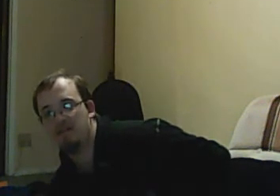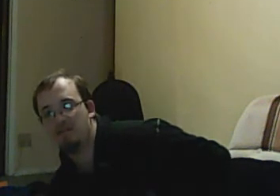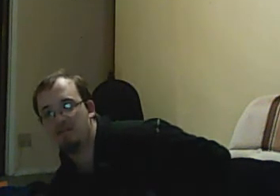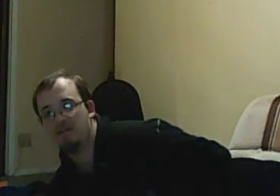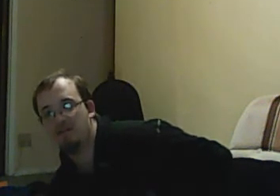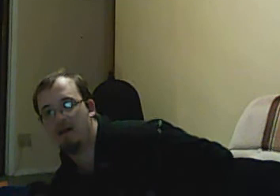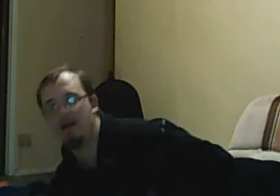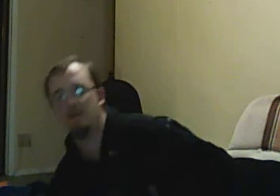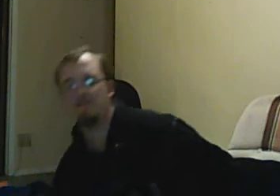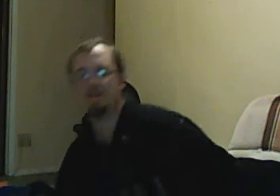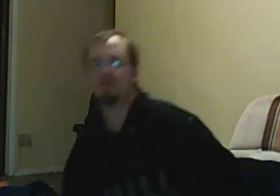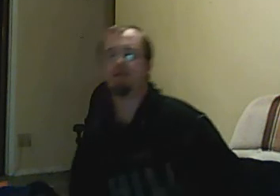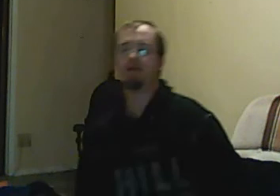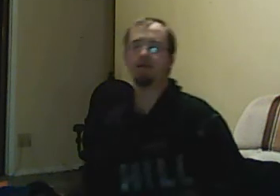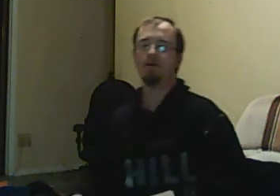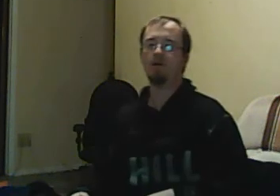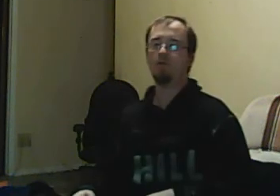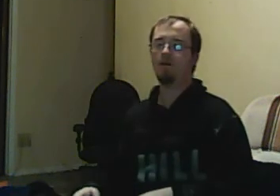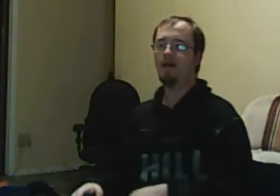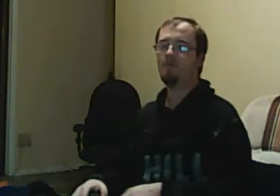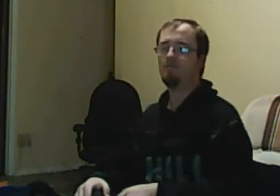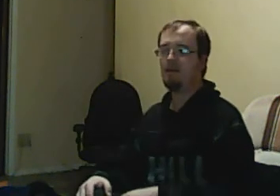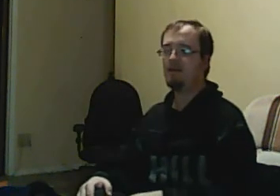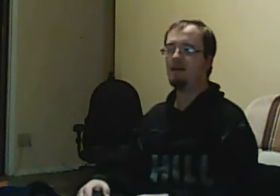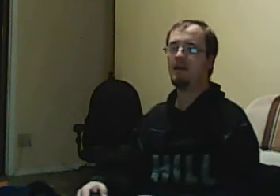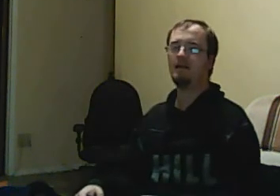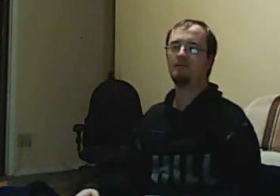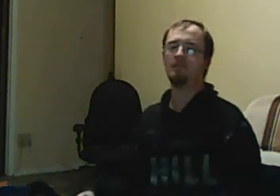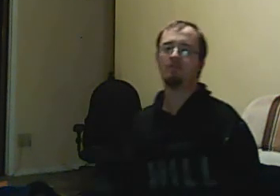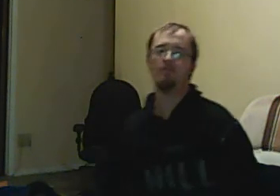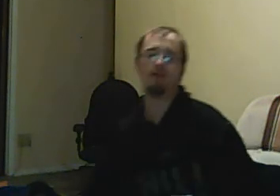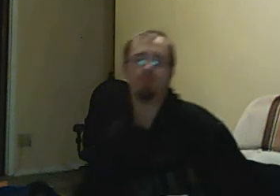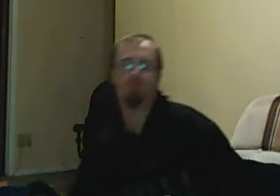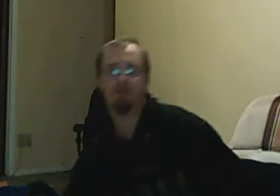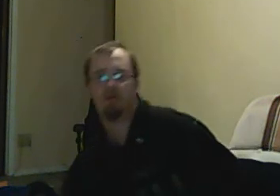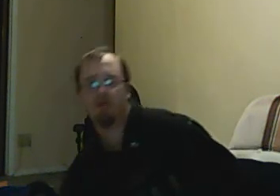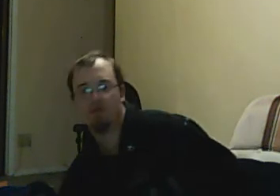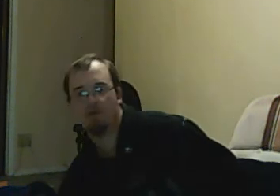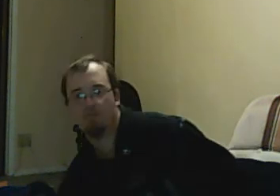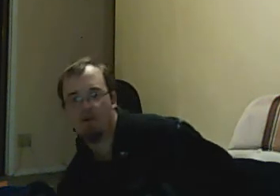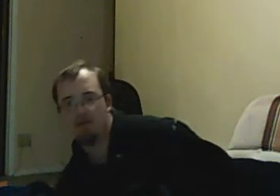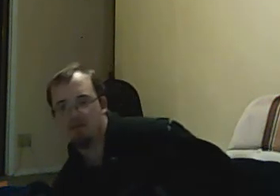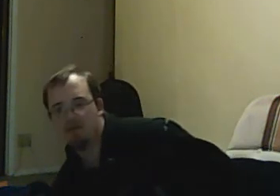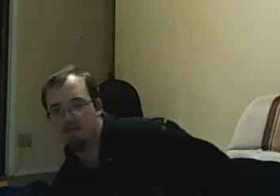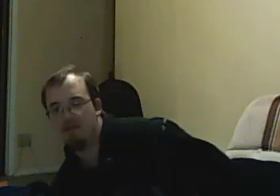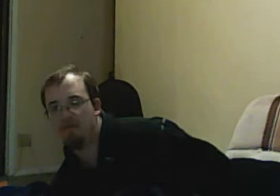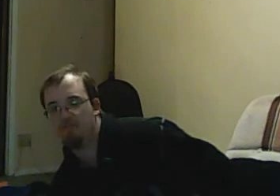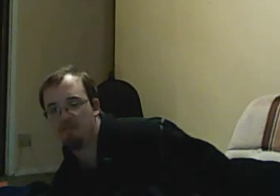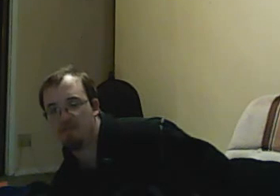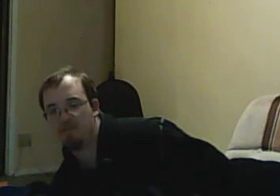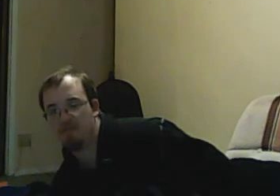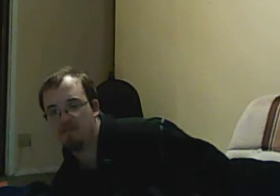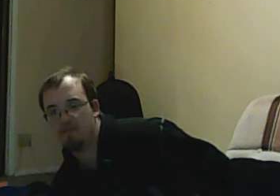I didn't think would happen. Me and FAMP probably would not have realized it.